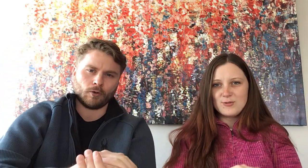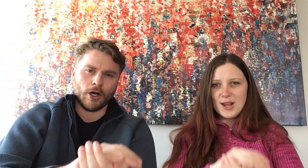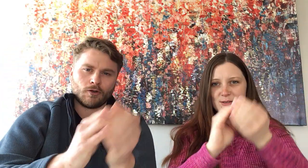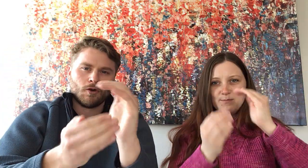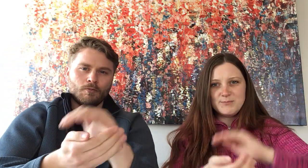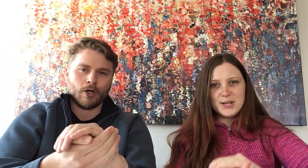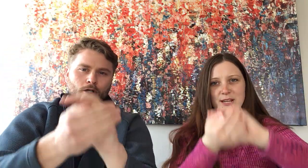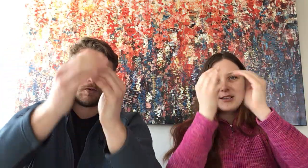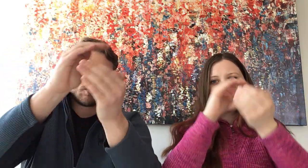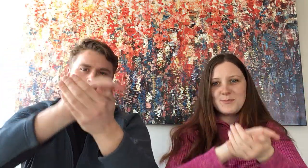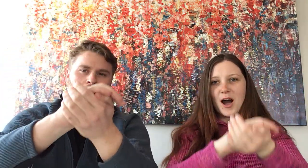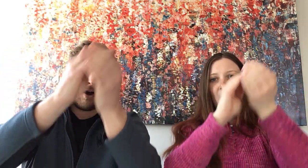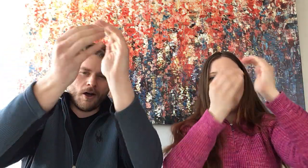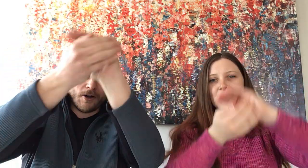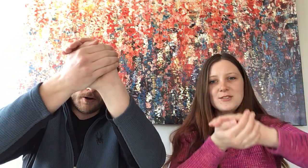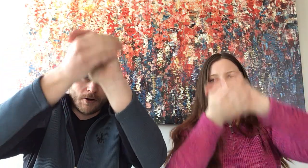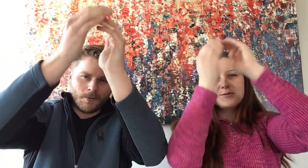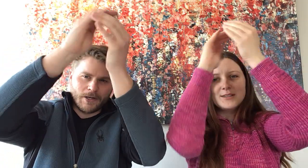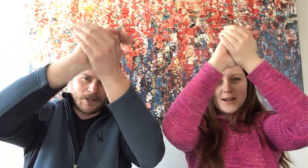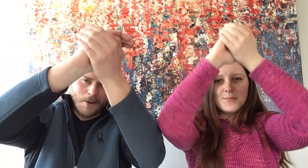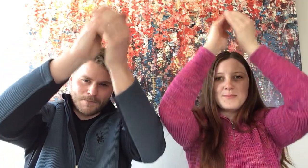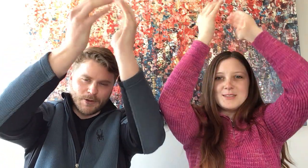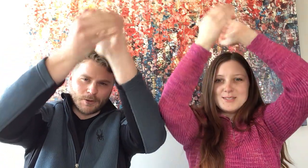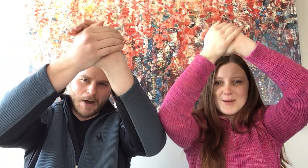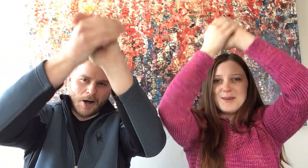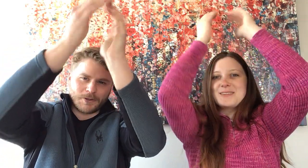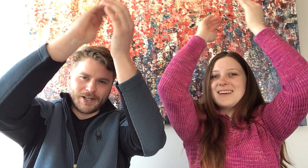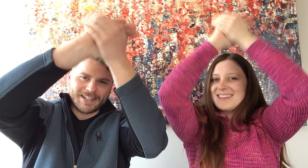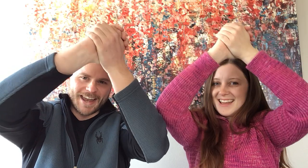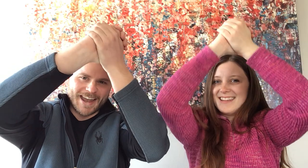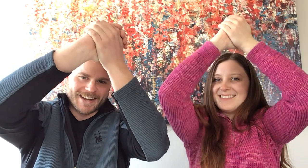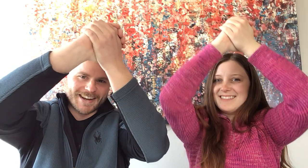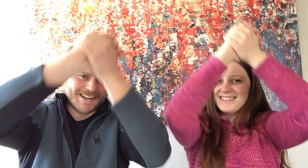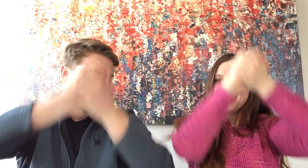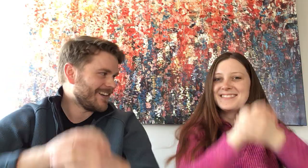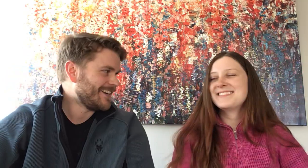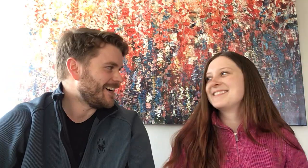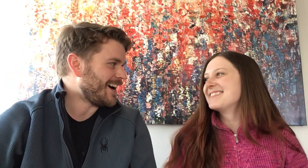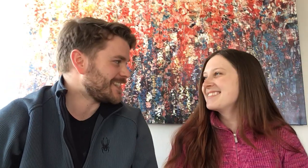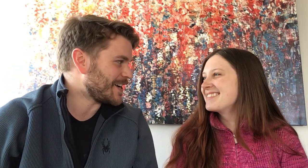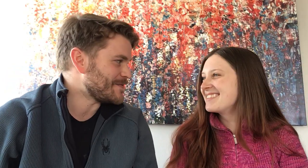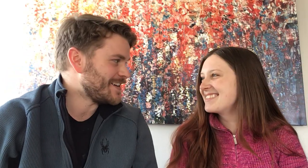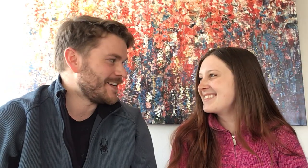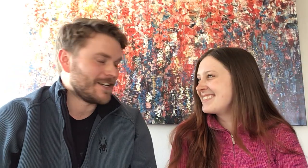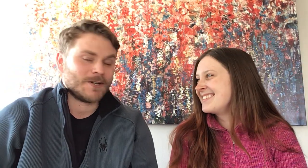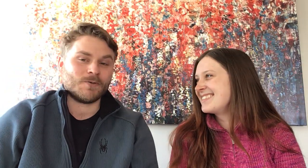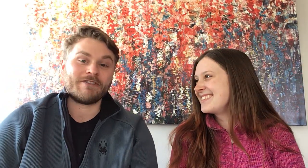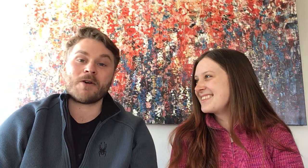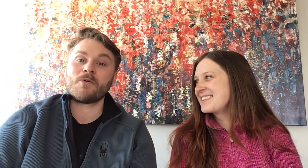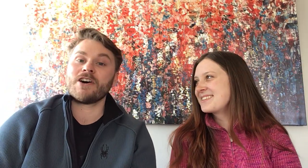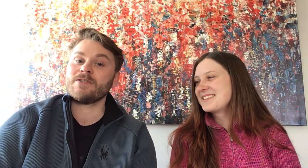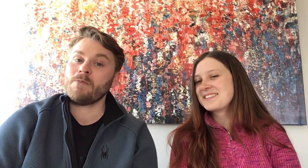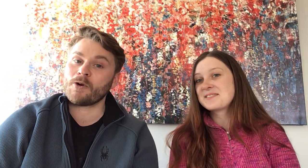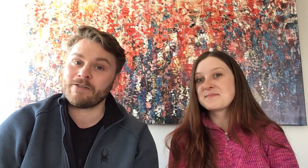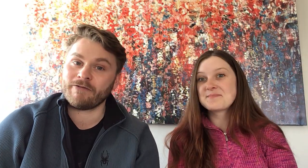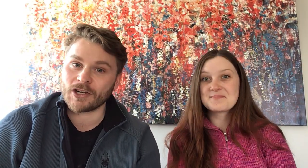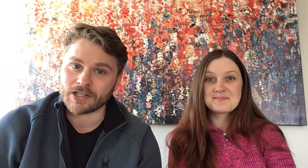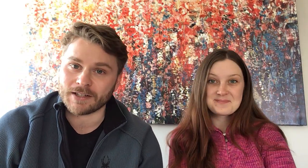great big spider went up the spout again. Awesome. We've got one more version.